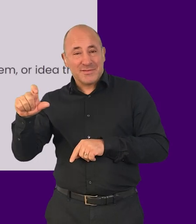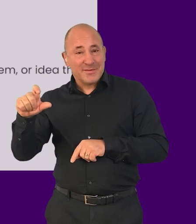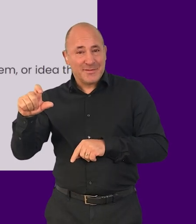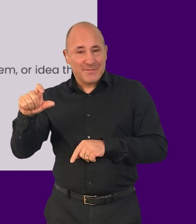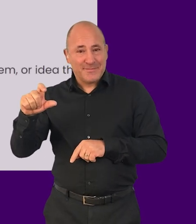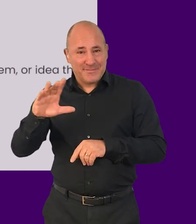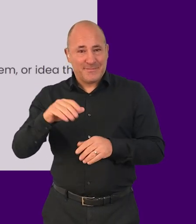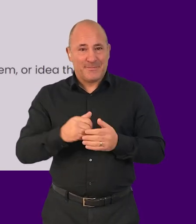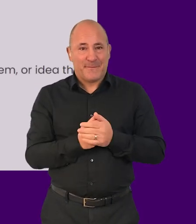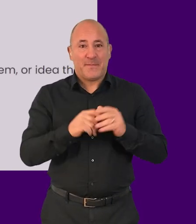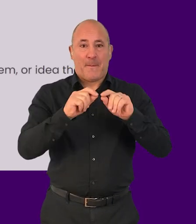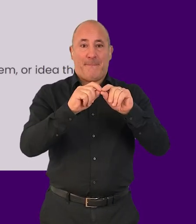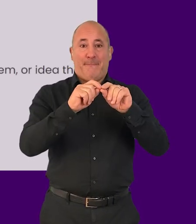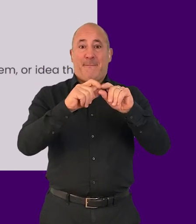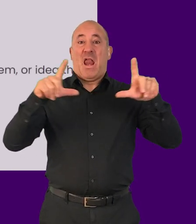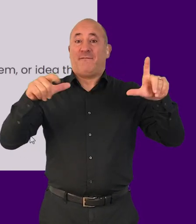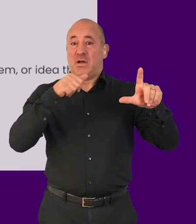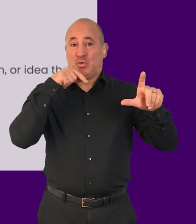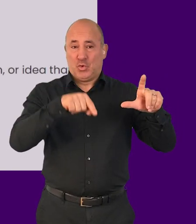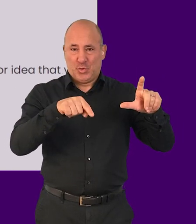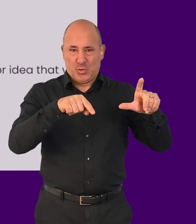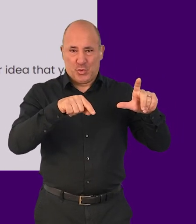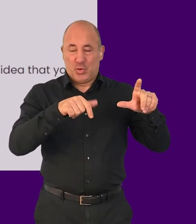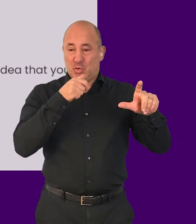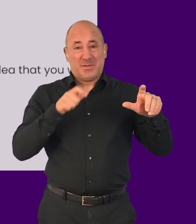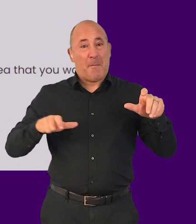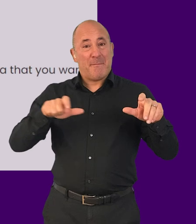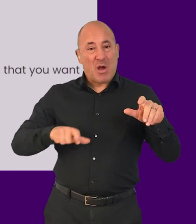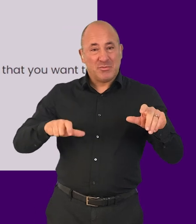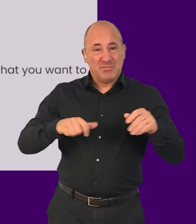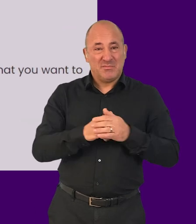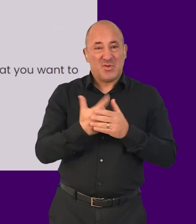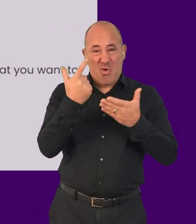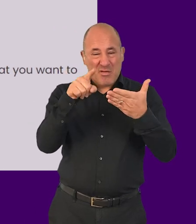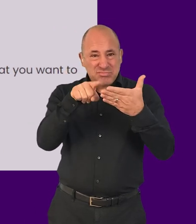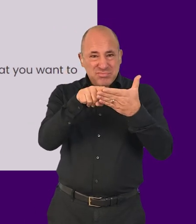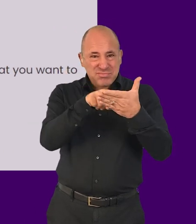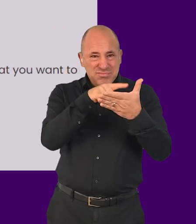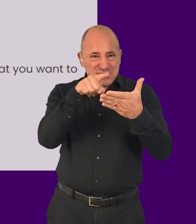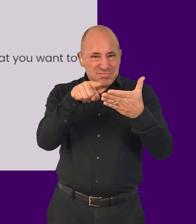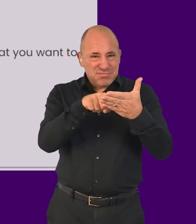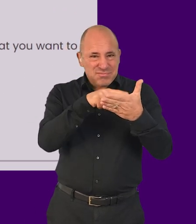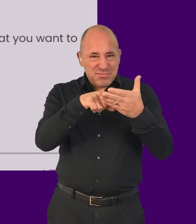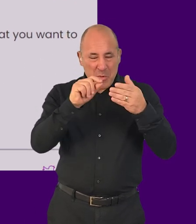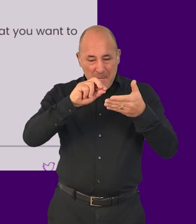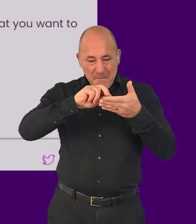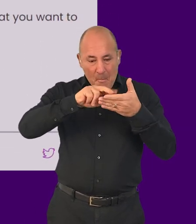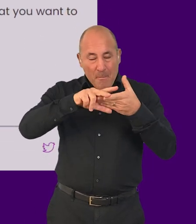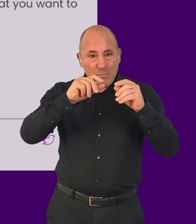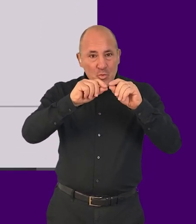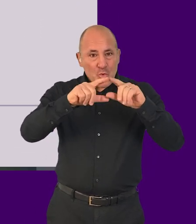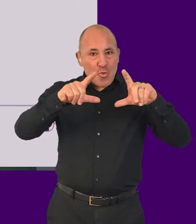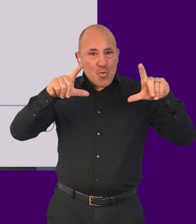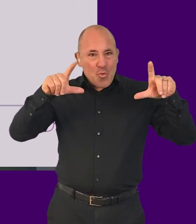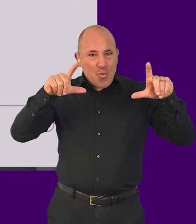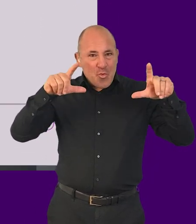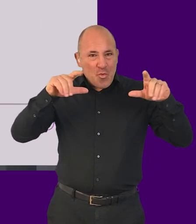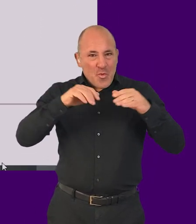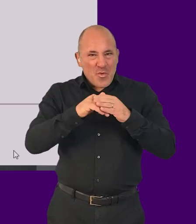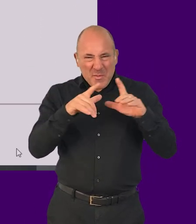People who use screen magnification often rely on their mouse or finger on a touchpad to pan their screen and at times need different